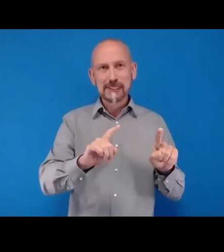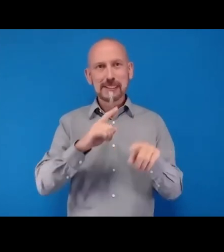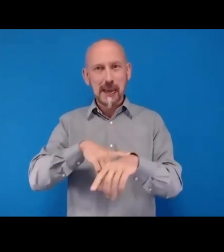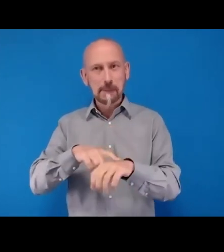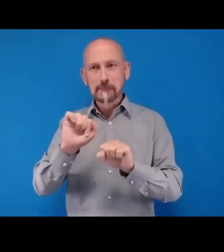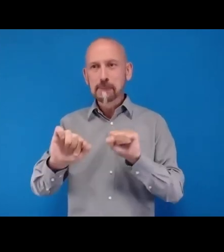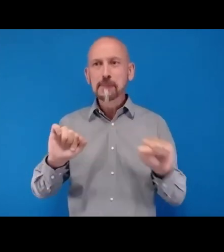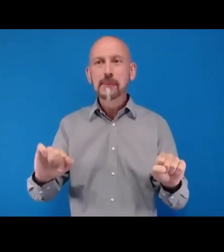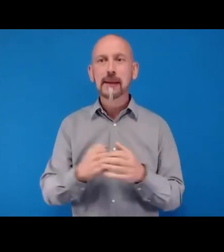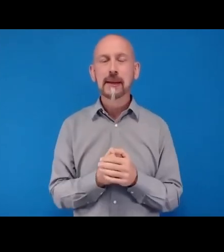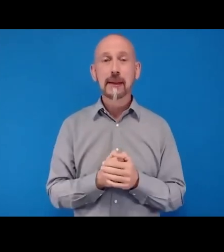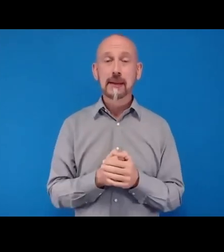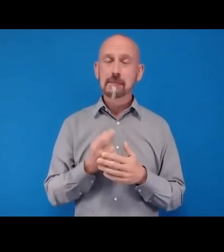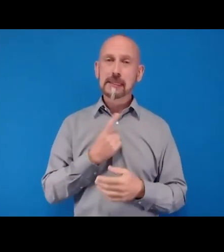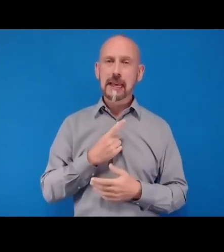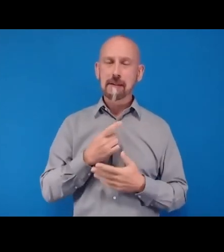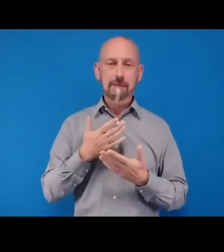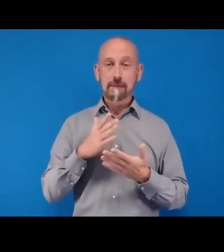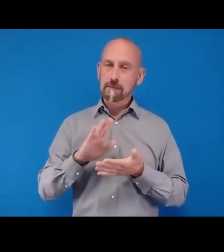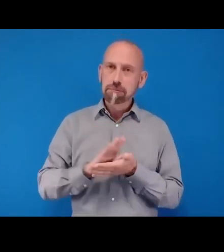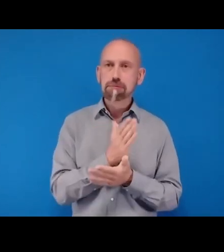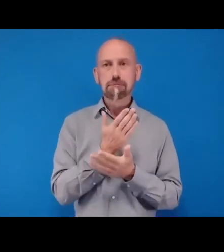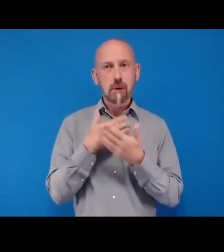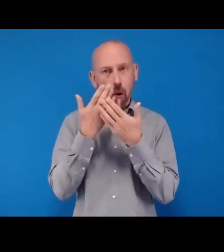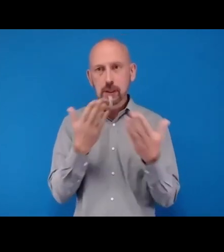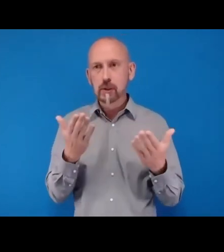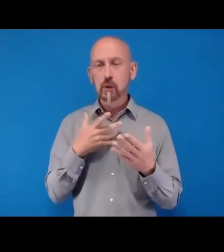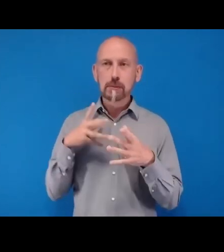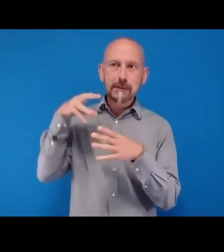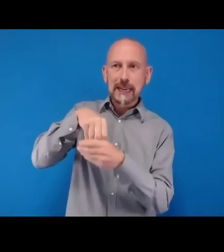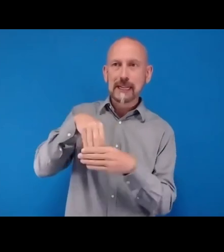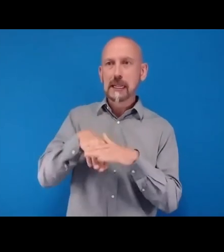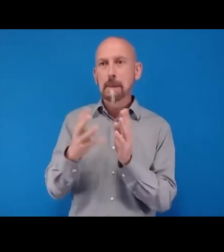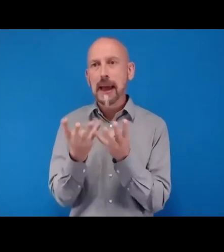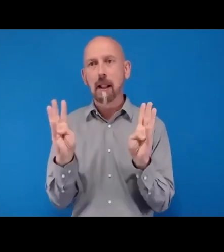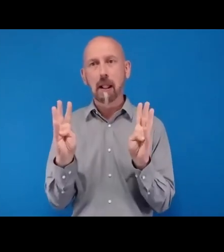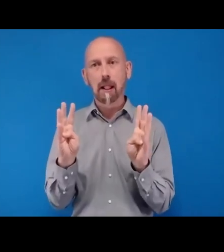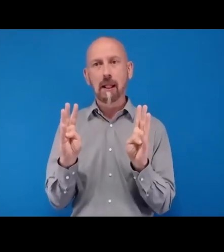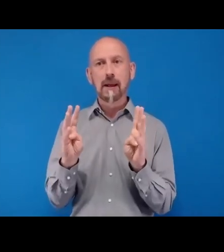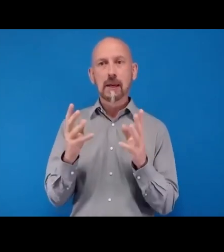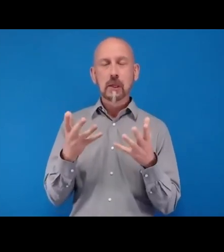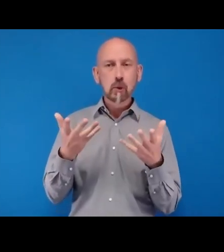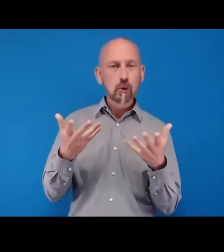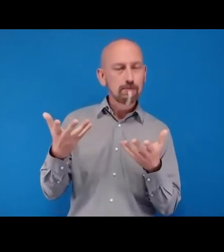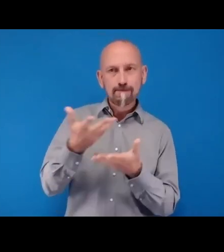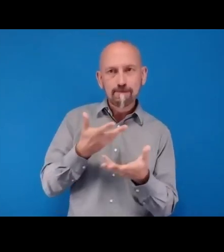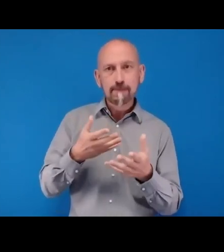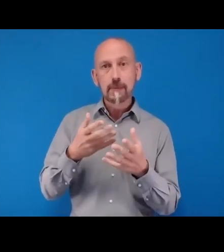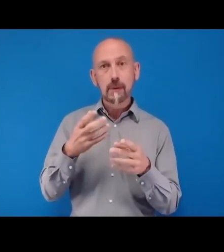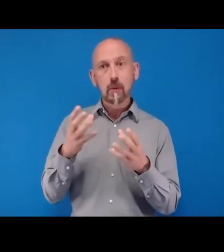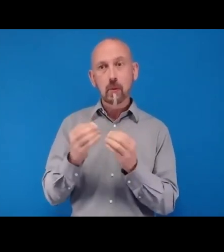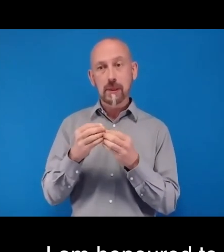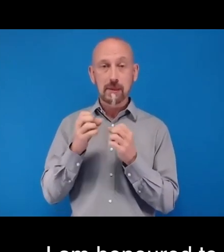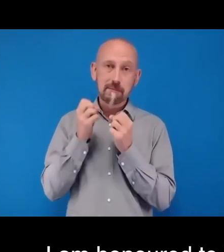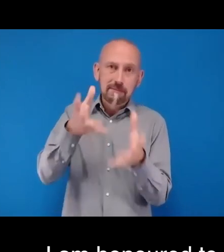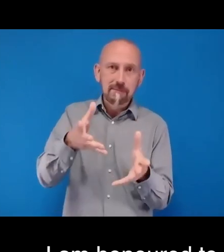I'm very honored to be part of this esteemed group of panelists and great audience to share some updates from Pakistan